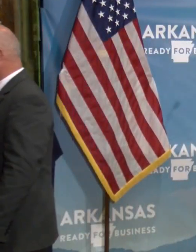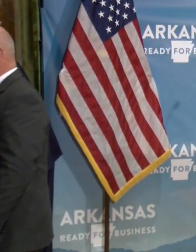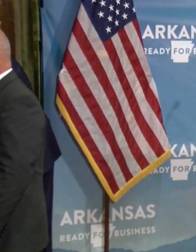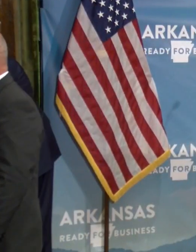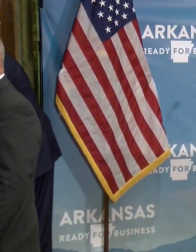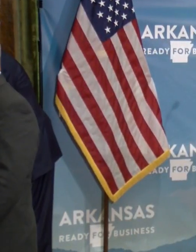Thanks, Dr. Romero.